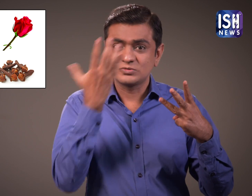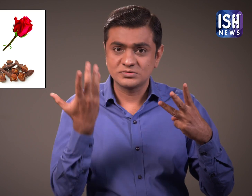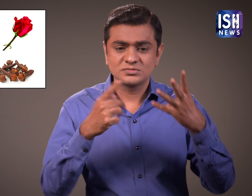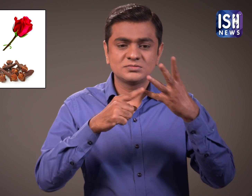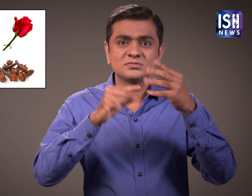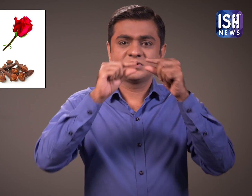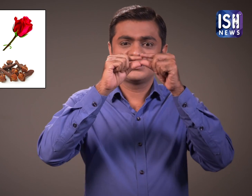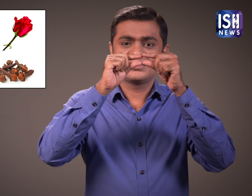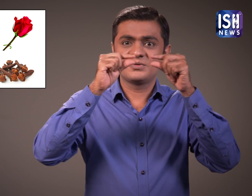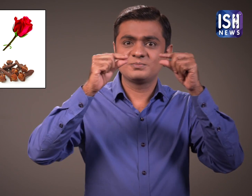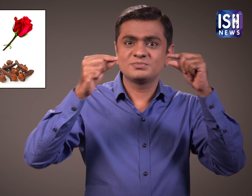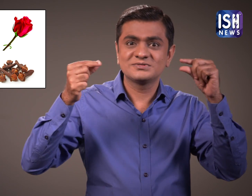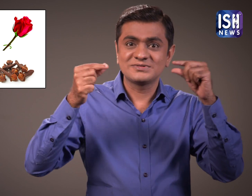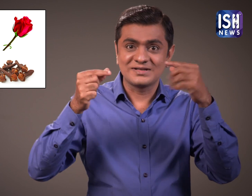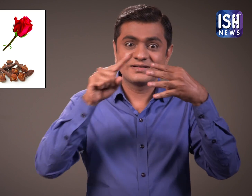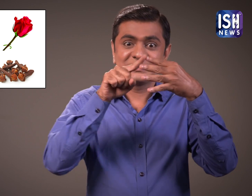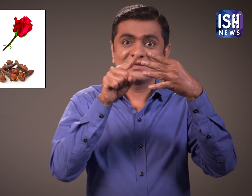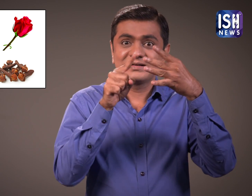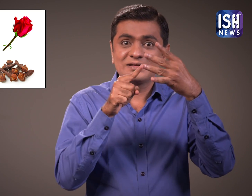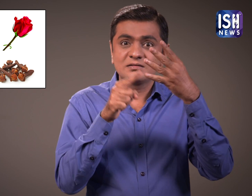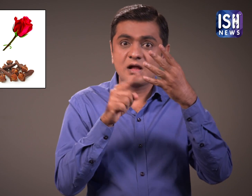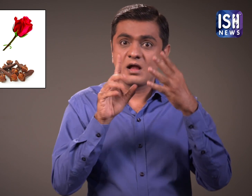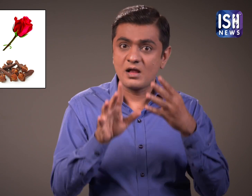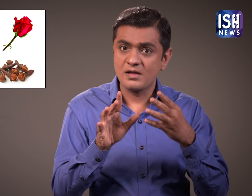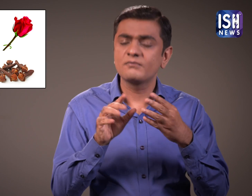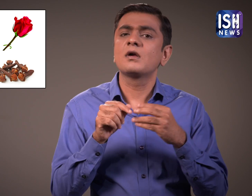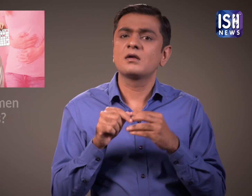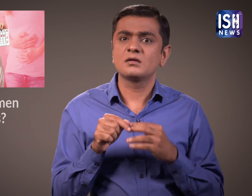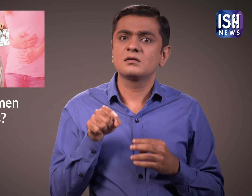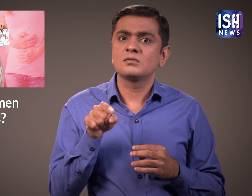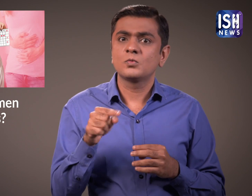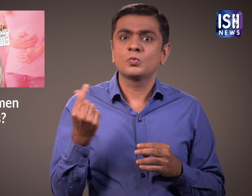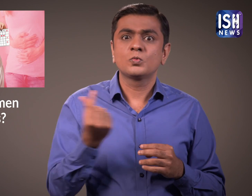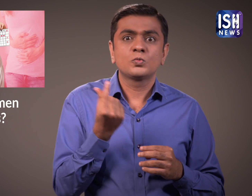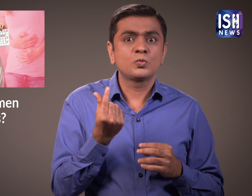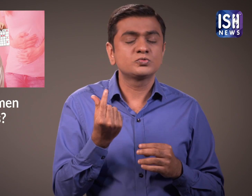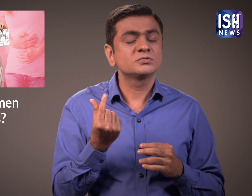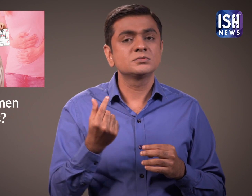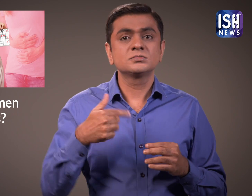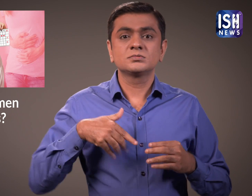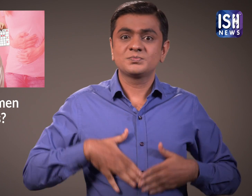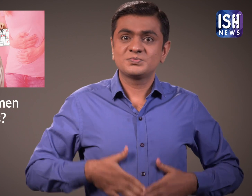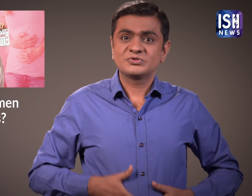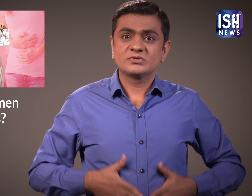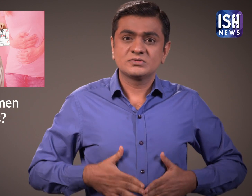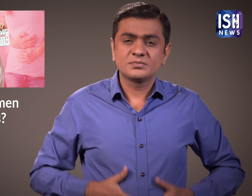can help to relieve cramps.